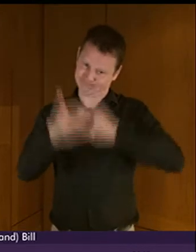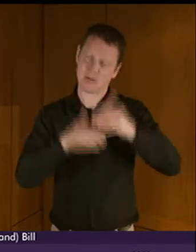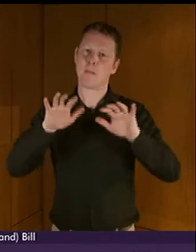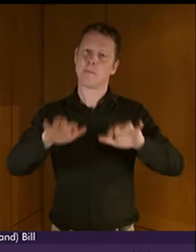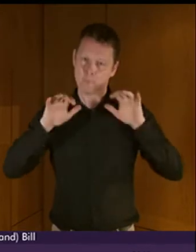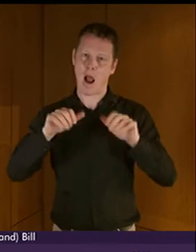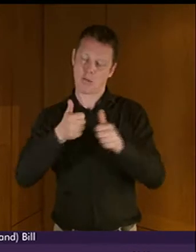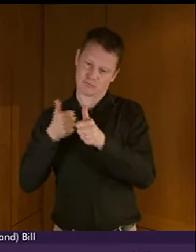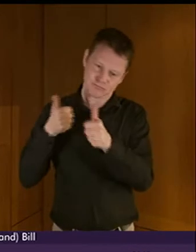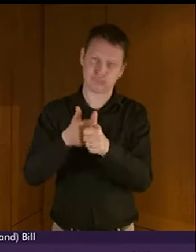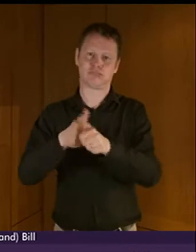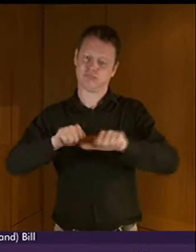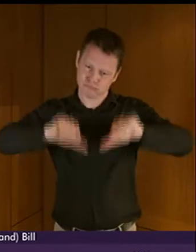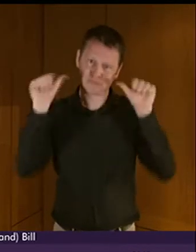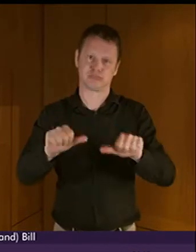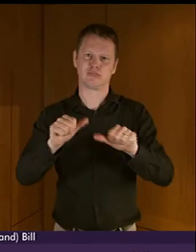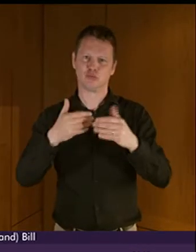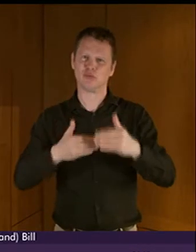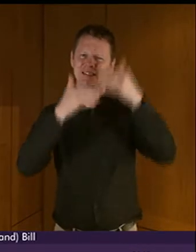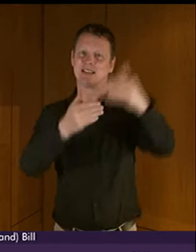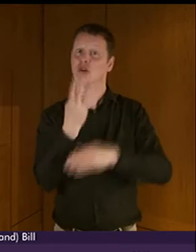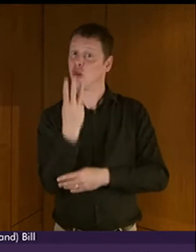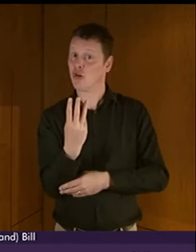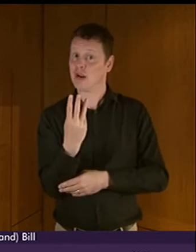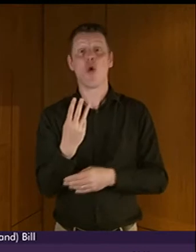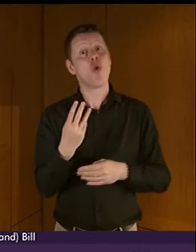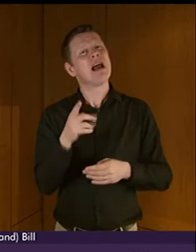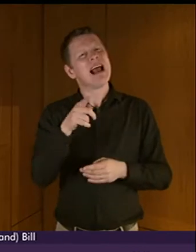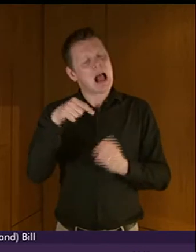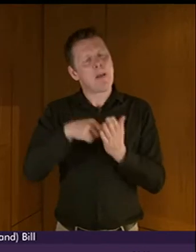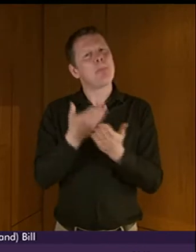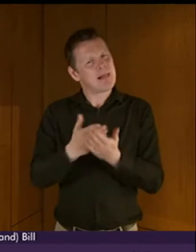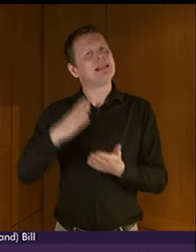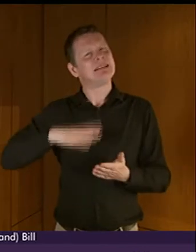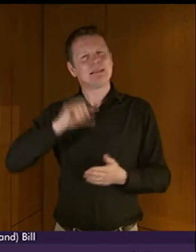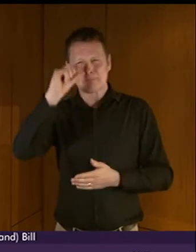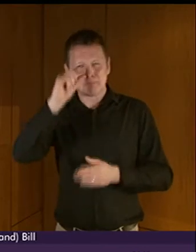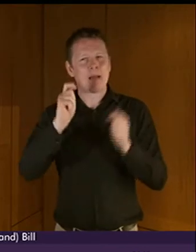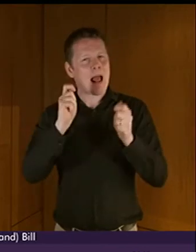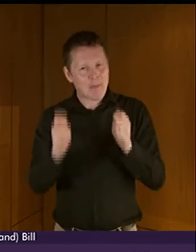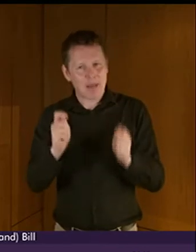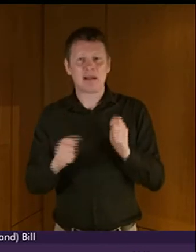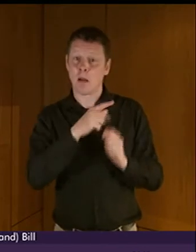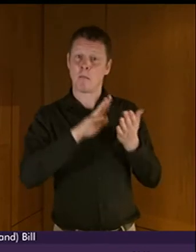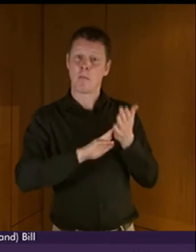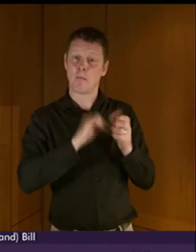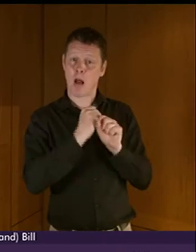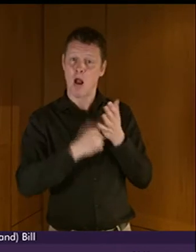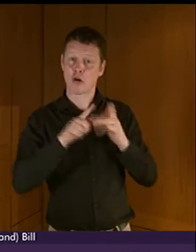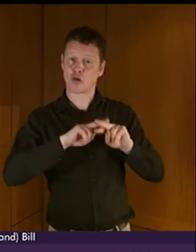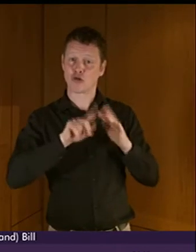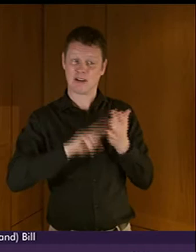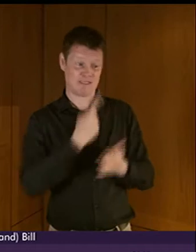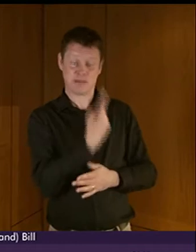to Stage 3. It does require slight amendments. Mark Griffin acknowledges that. But it